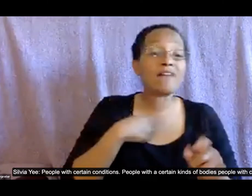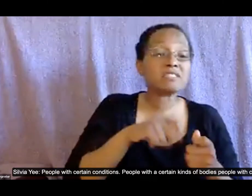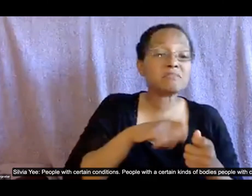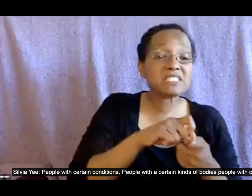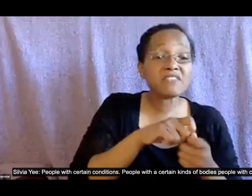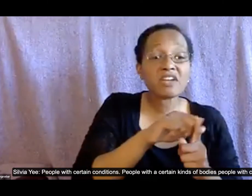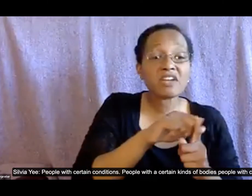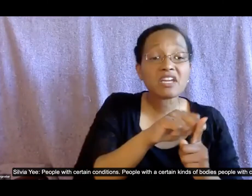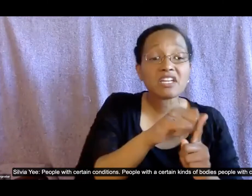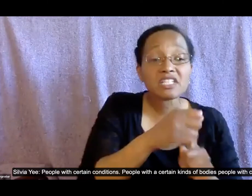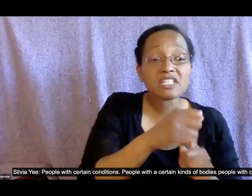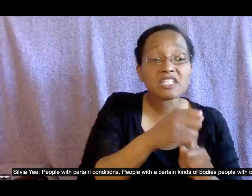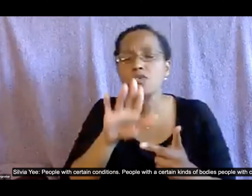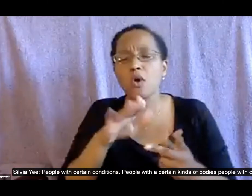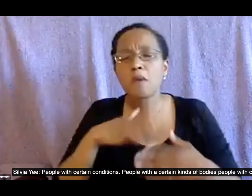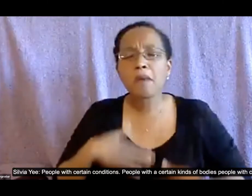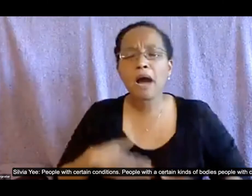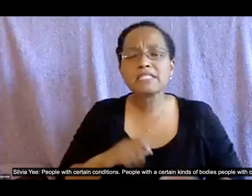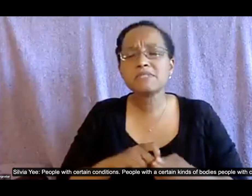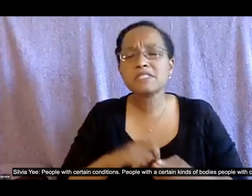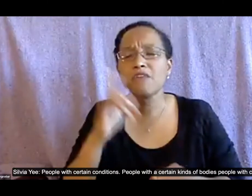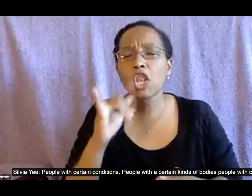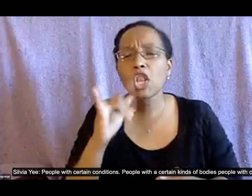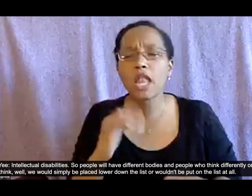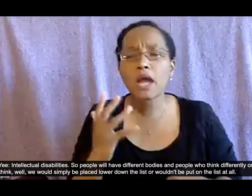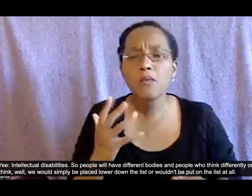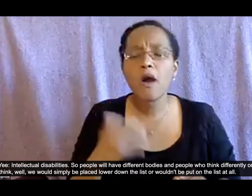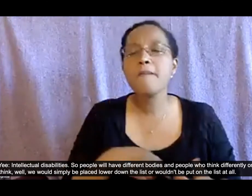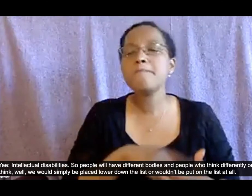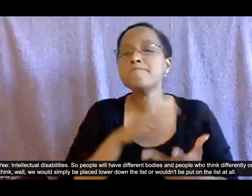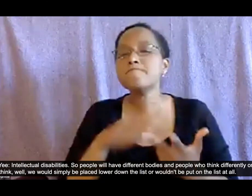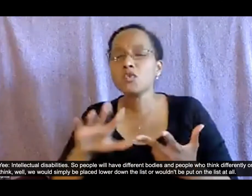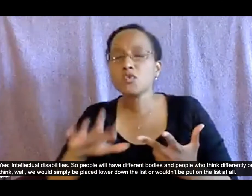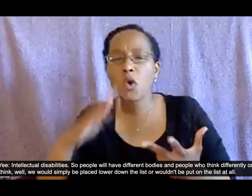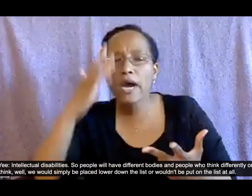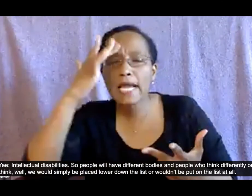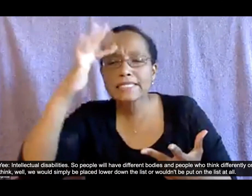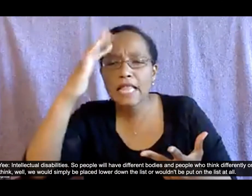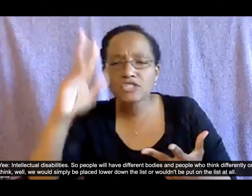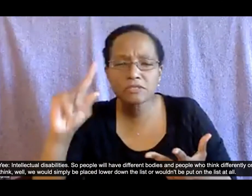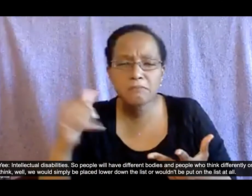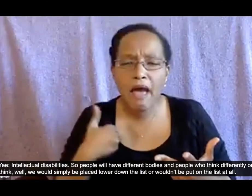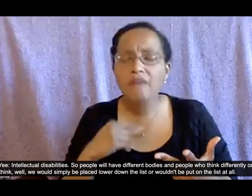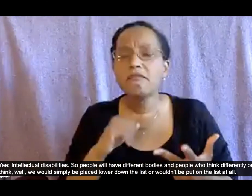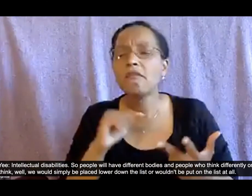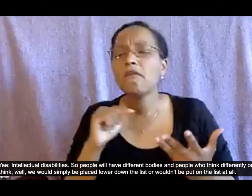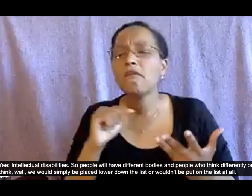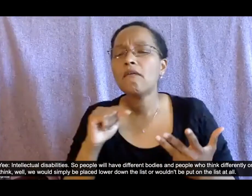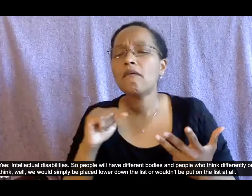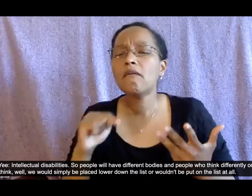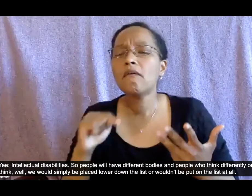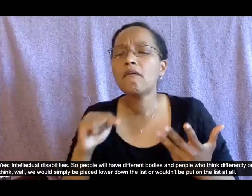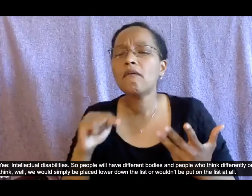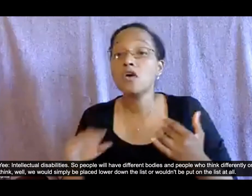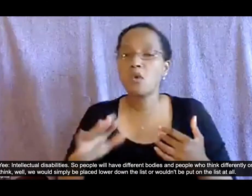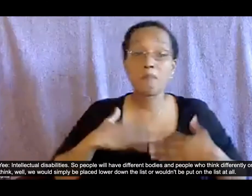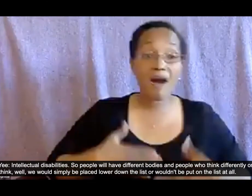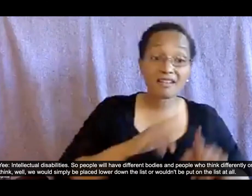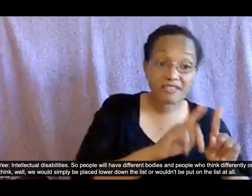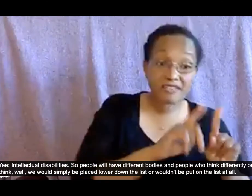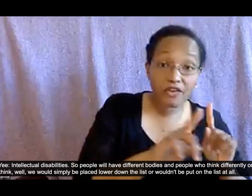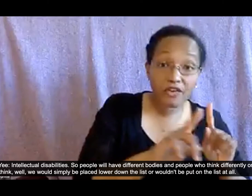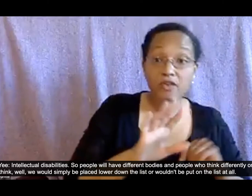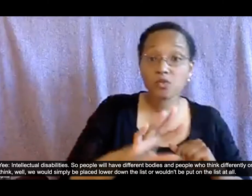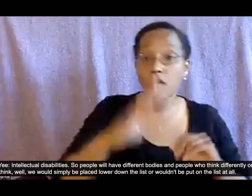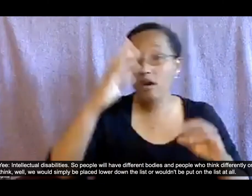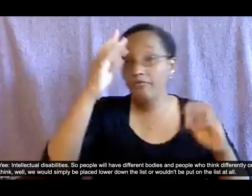people with certain um intellectual disabilities so people who have different bodies and people who think differently